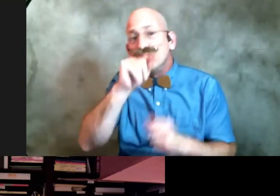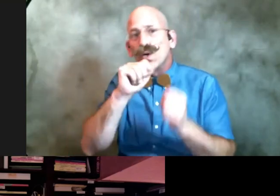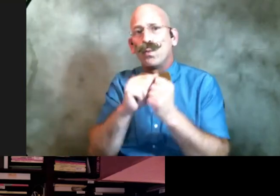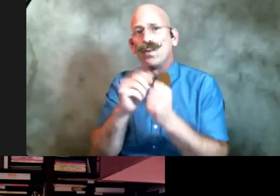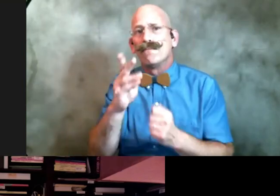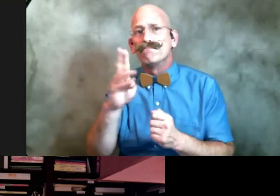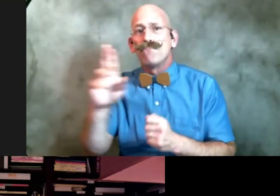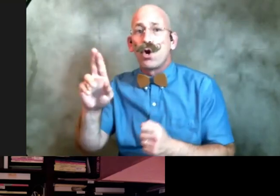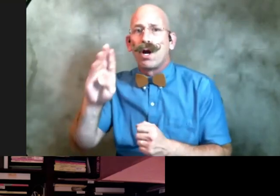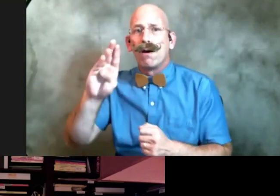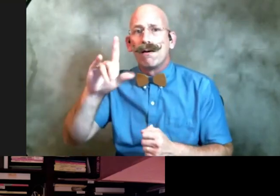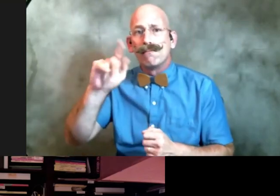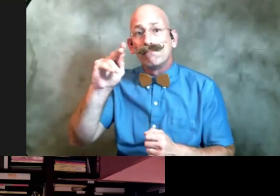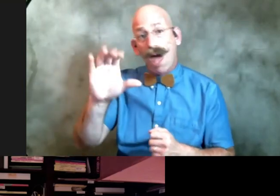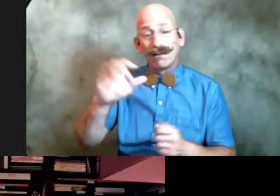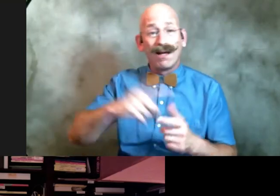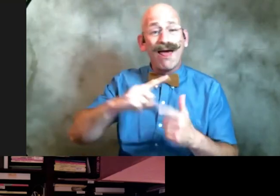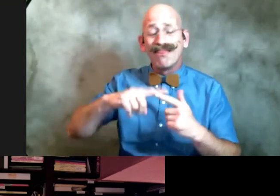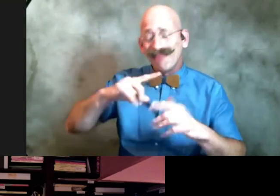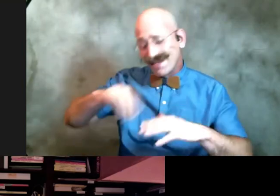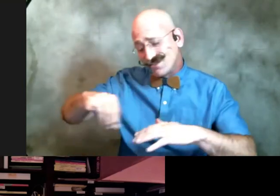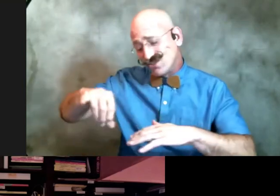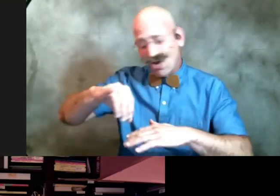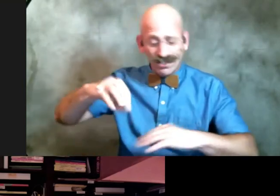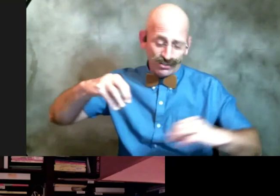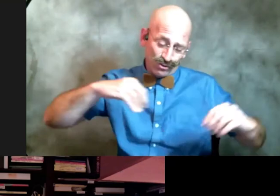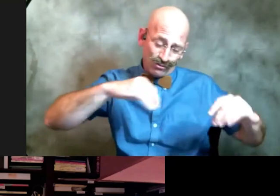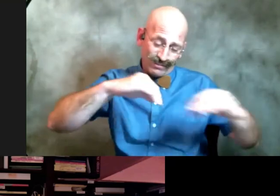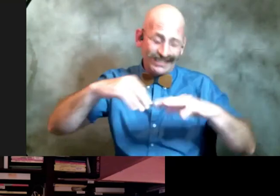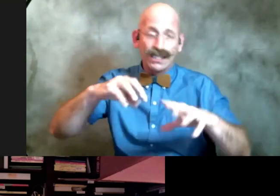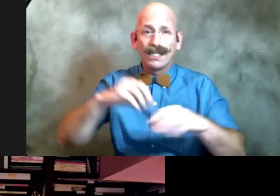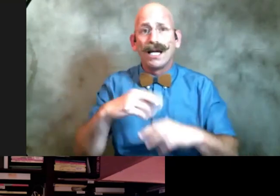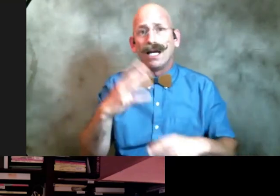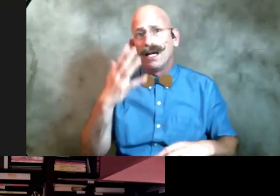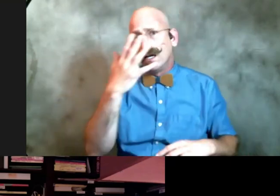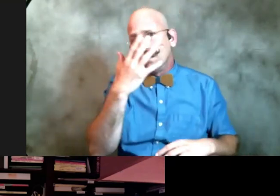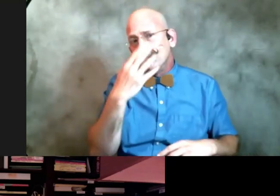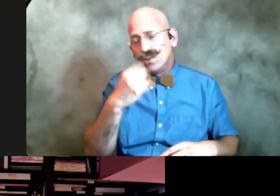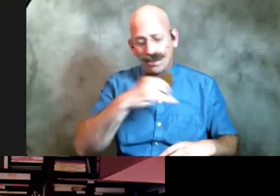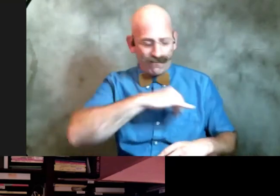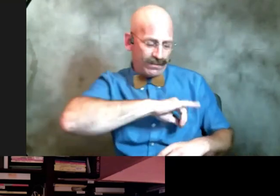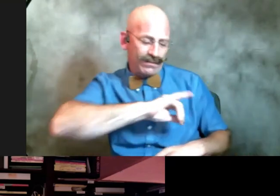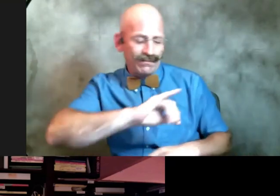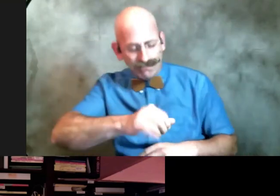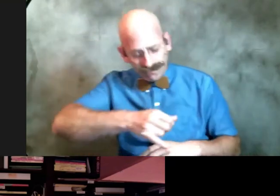drizzled the sauce in beautiful sidewinder curves